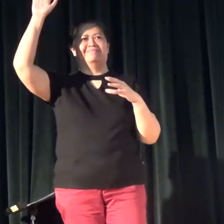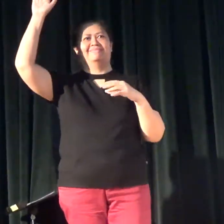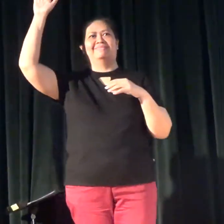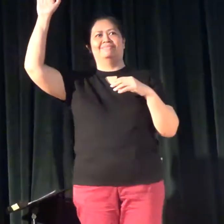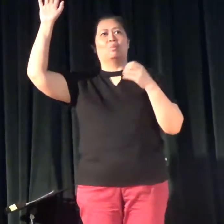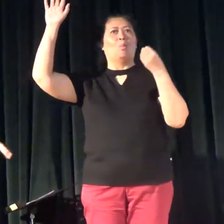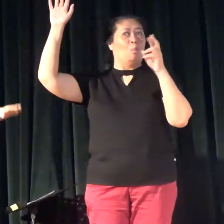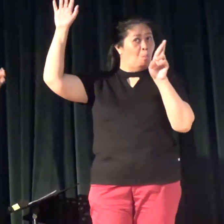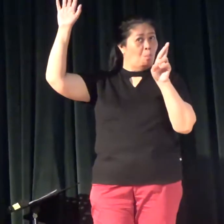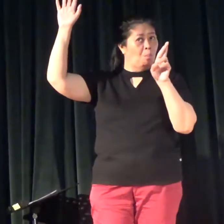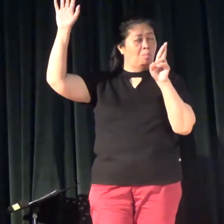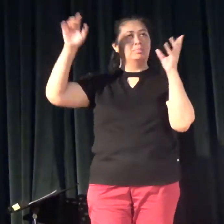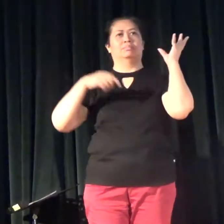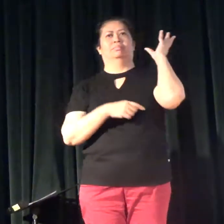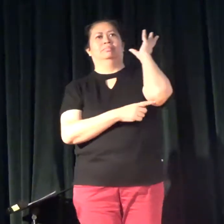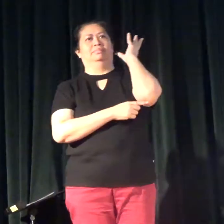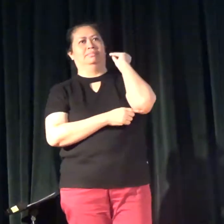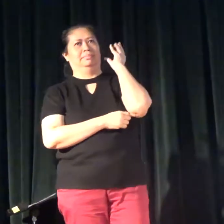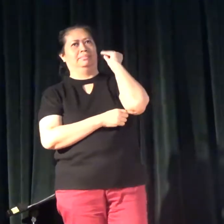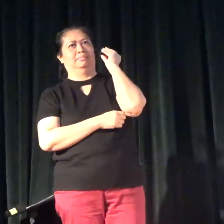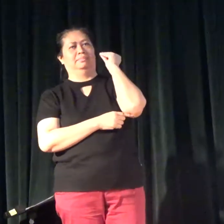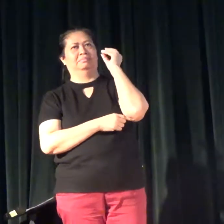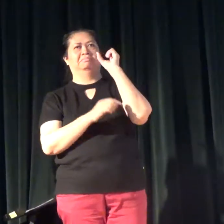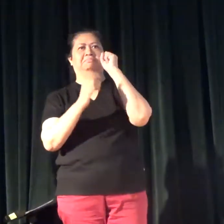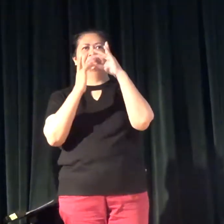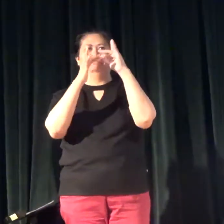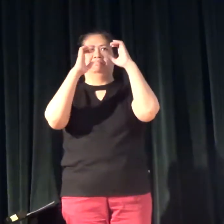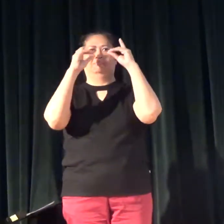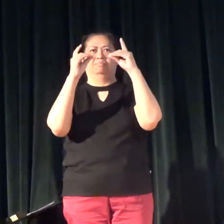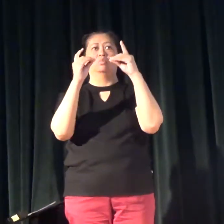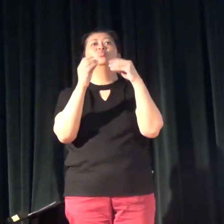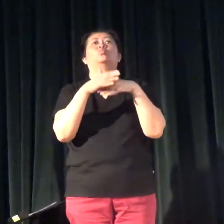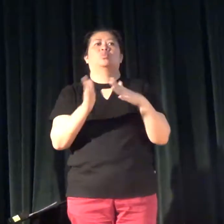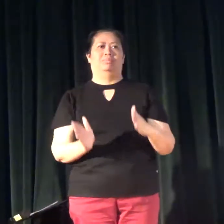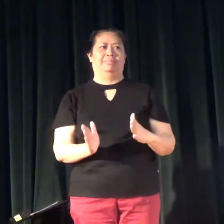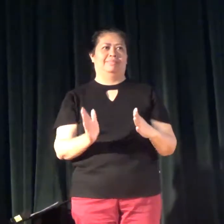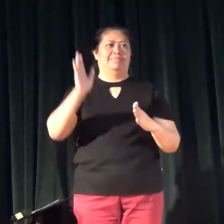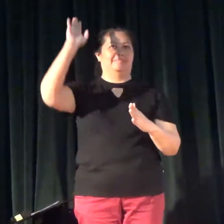Or you are a hearing special education student.